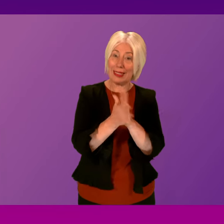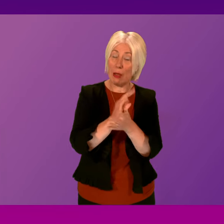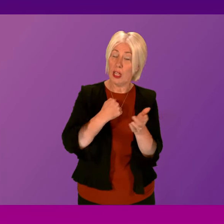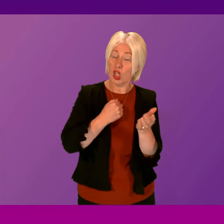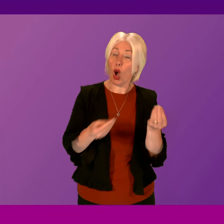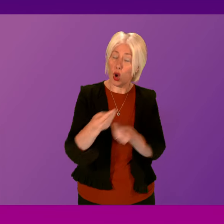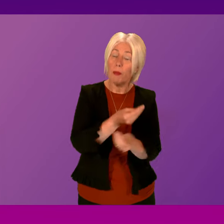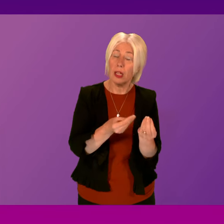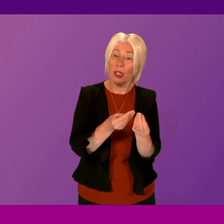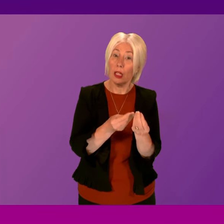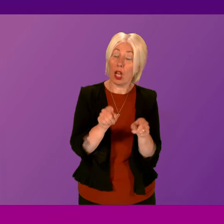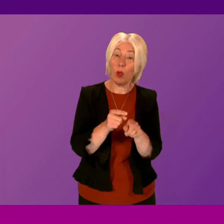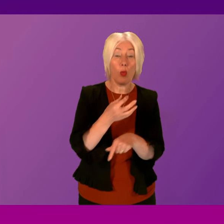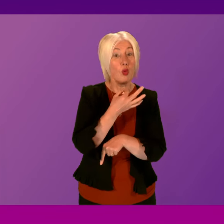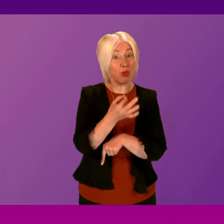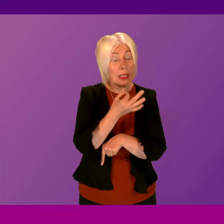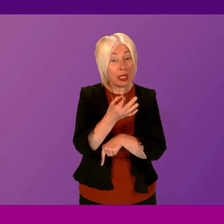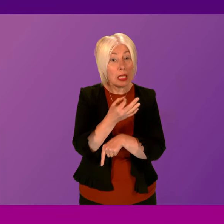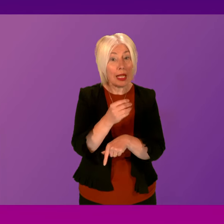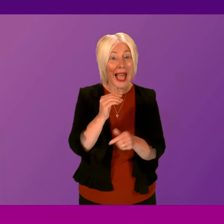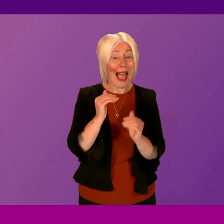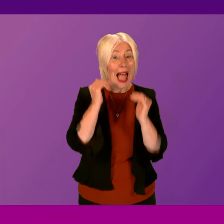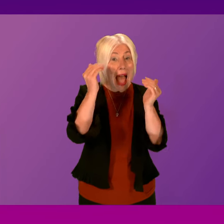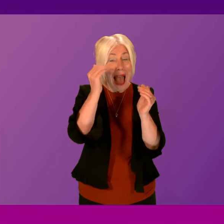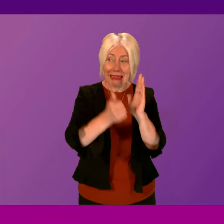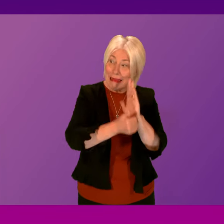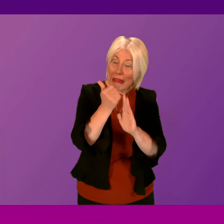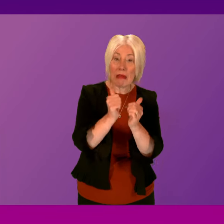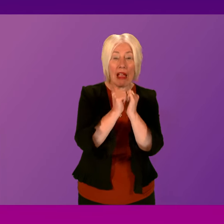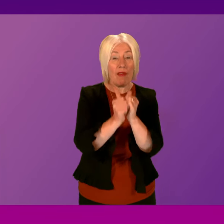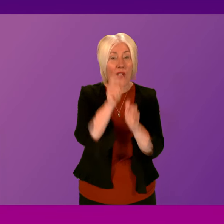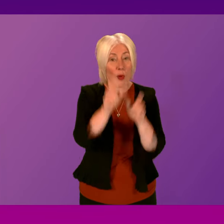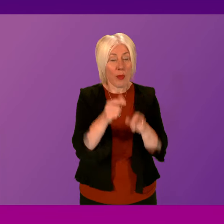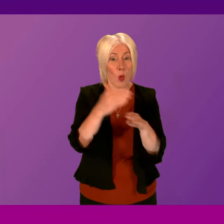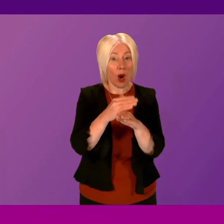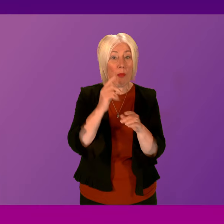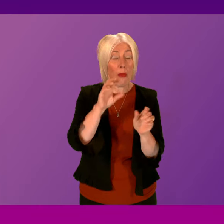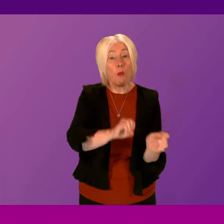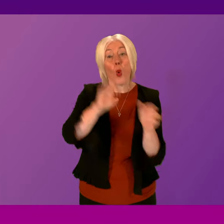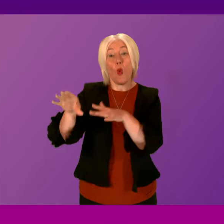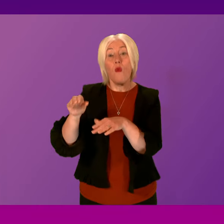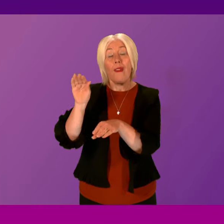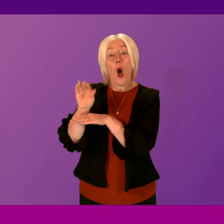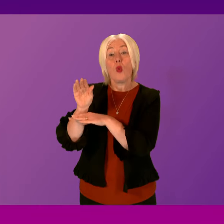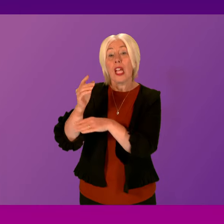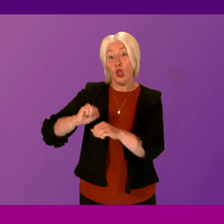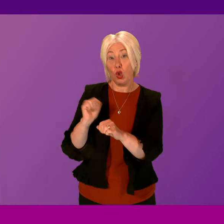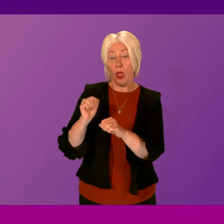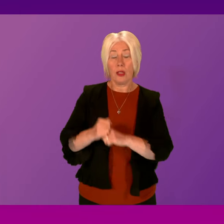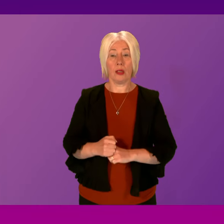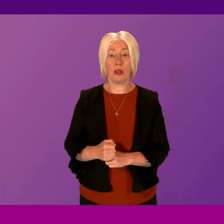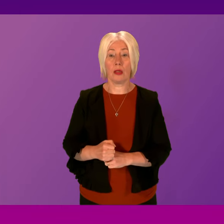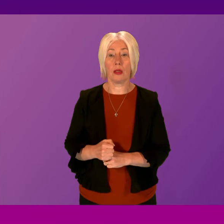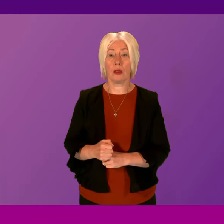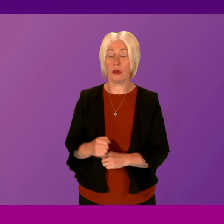economy and risks forcing highly skilled, valuable workers out of Scotland. Ian Kennedy, well,